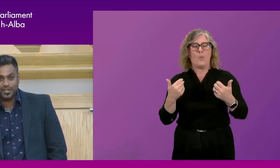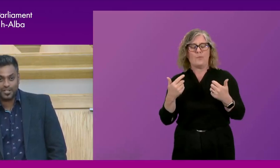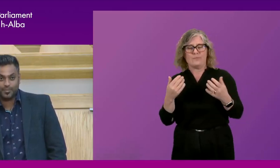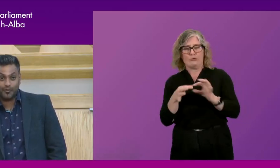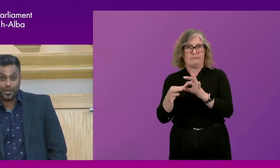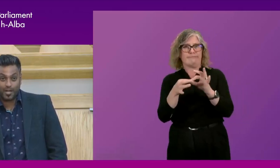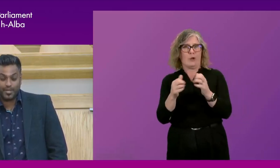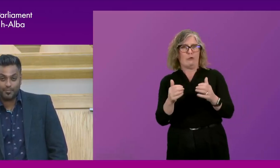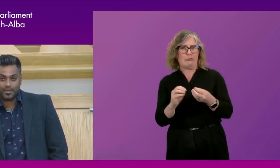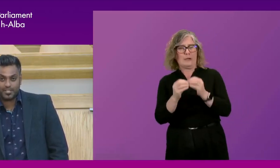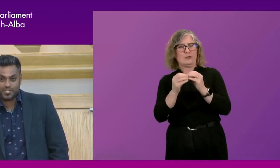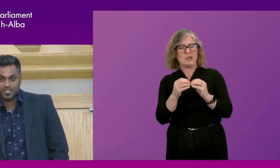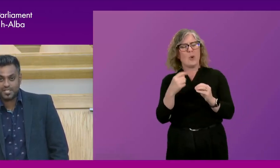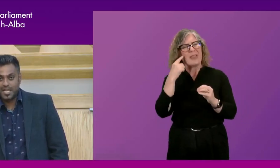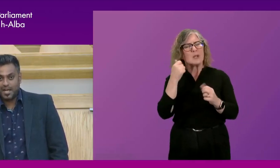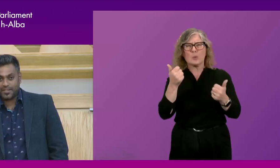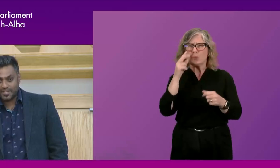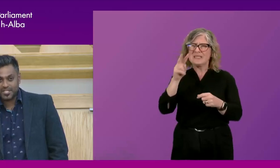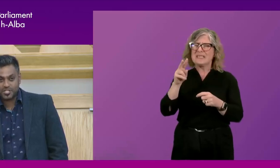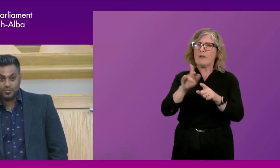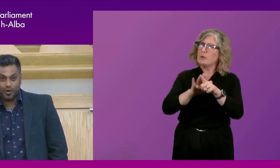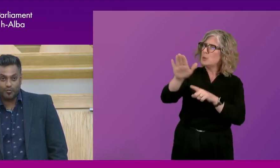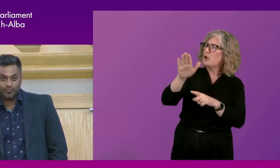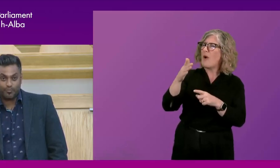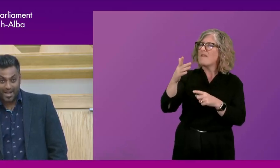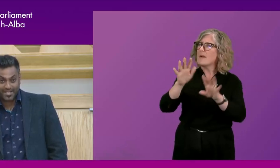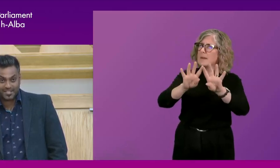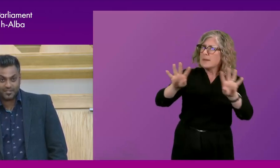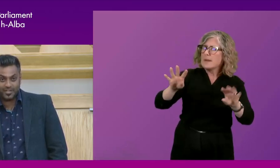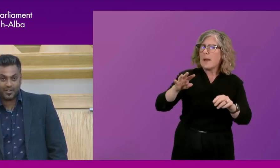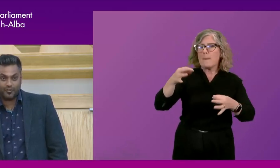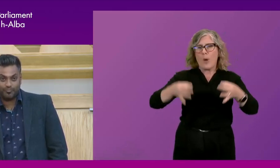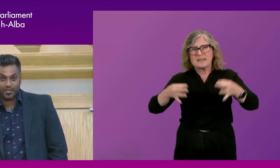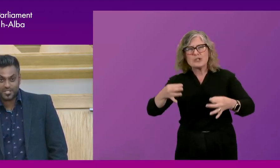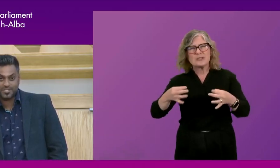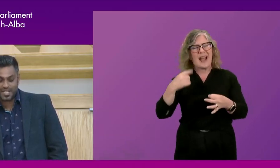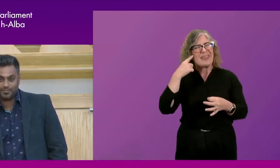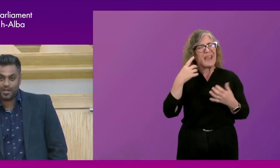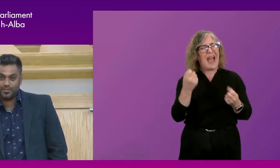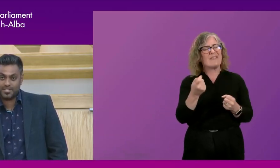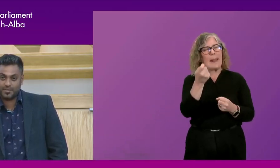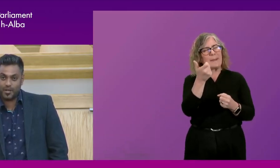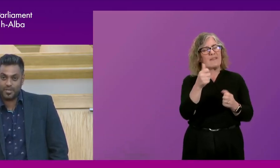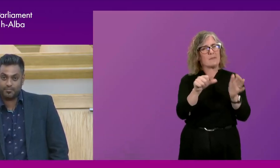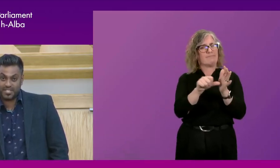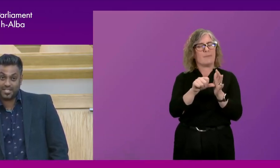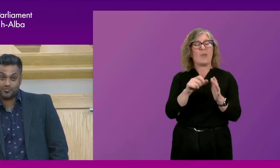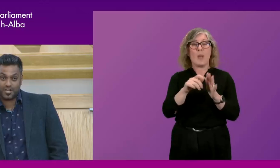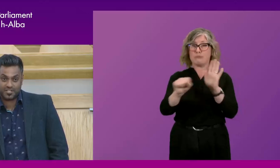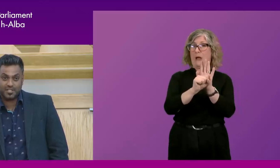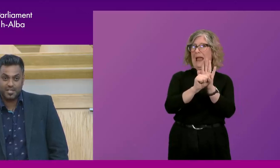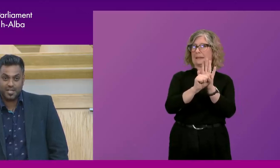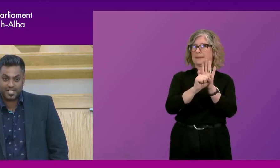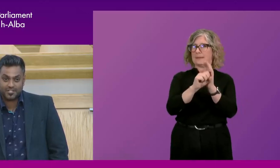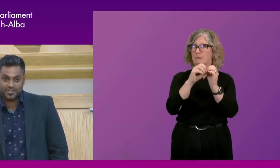future, a little bit of parliament and politicians. I think there's an issue of the brand, if you like, of politicians and parliament at the moment, and particularly